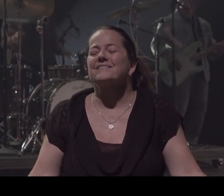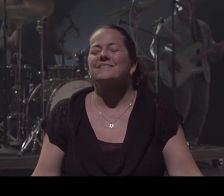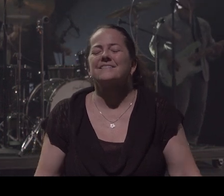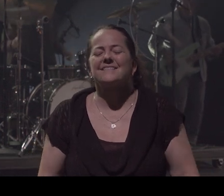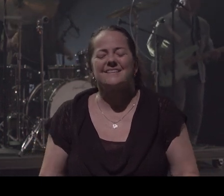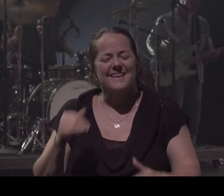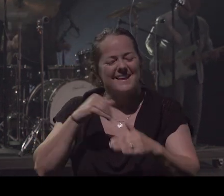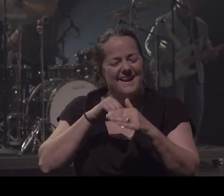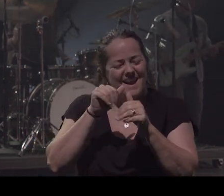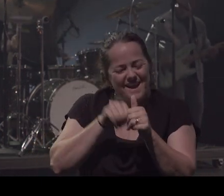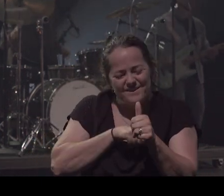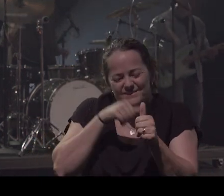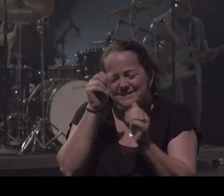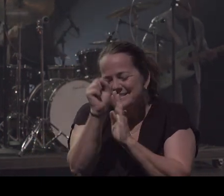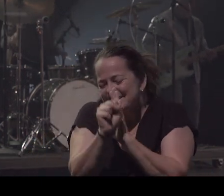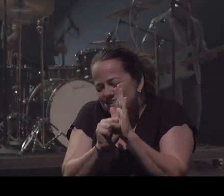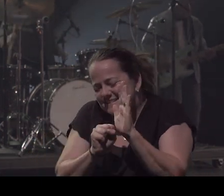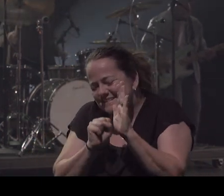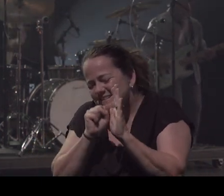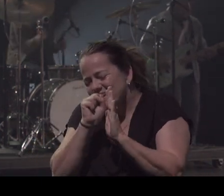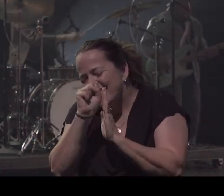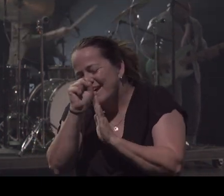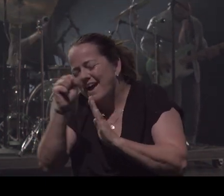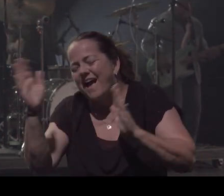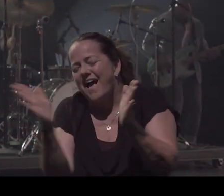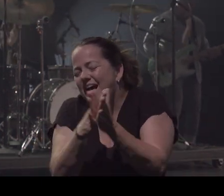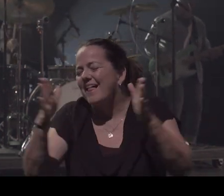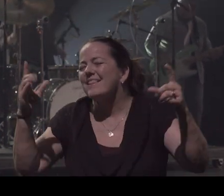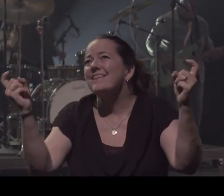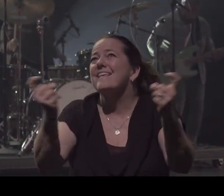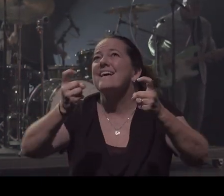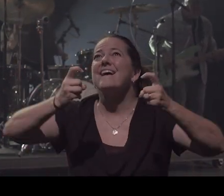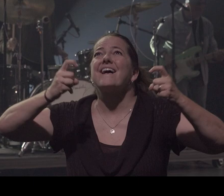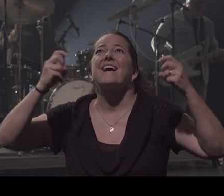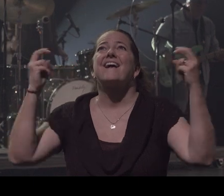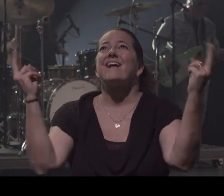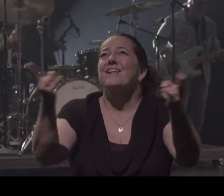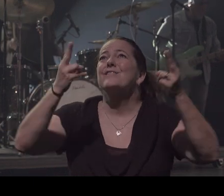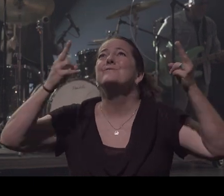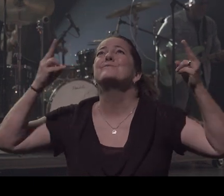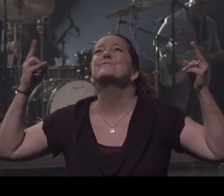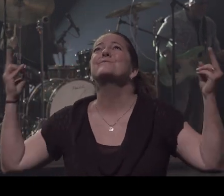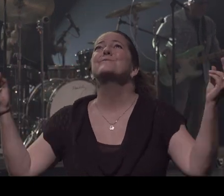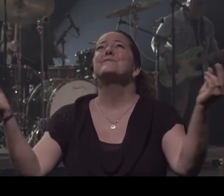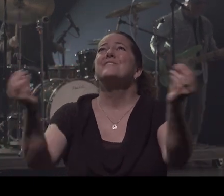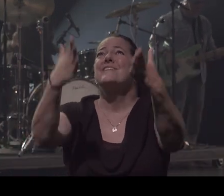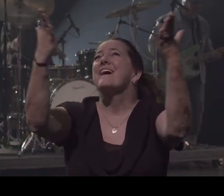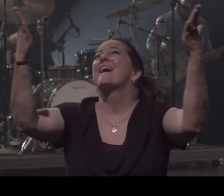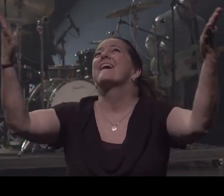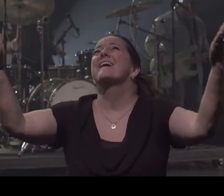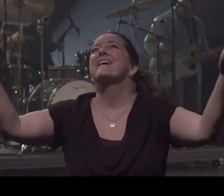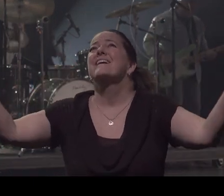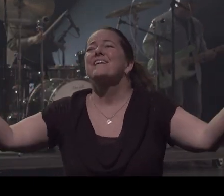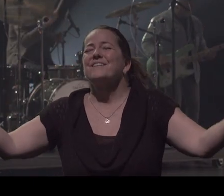season, you are the song,